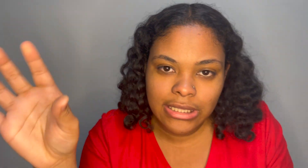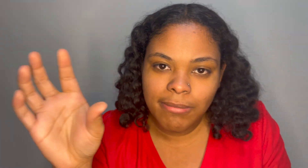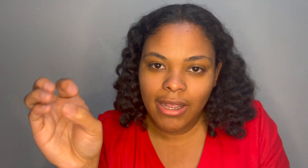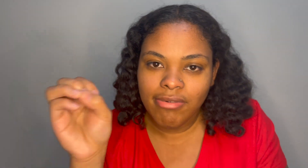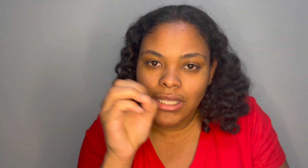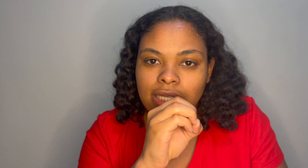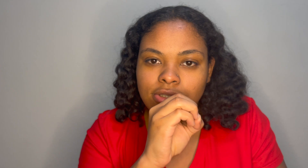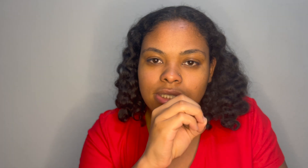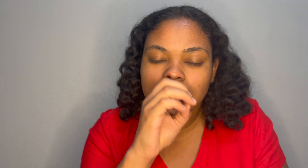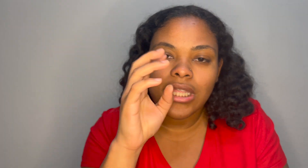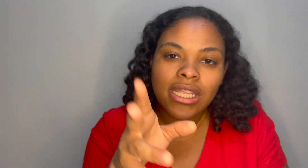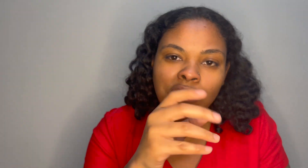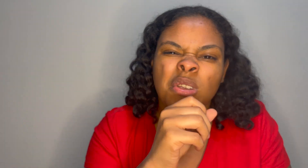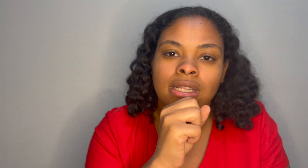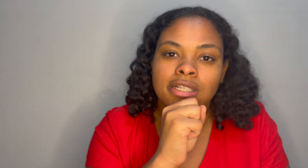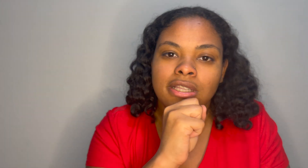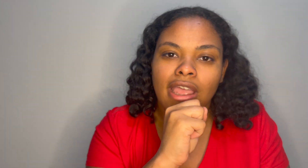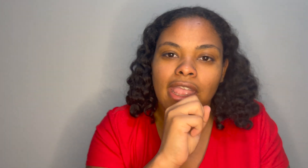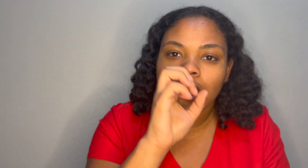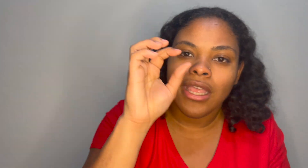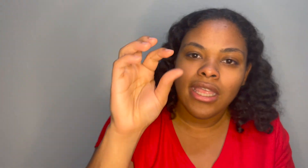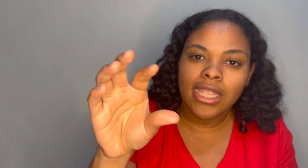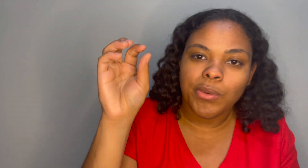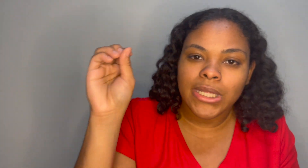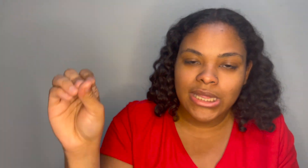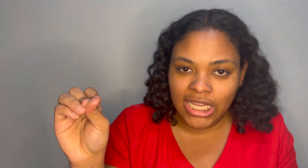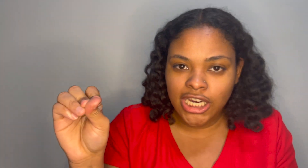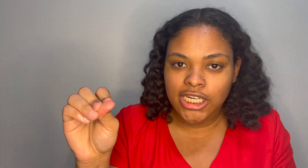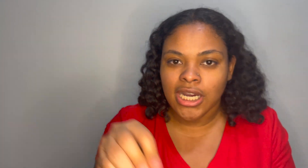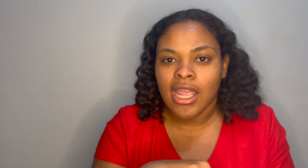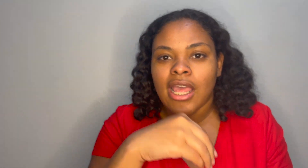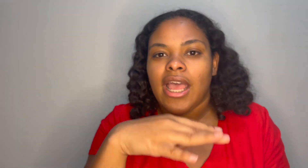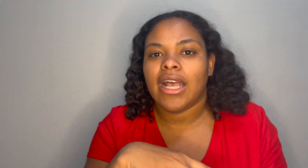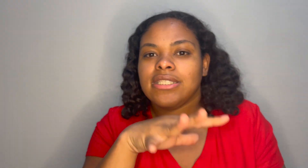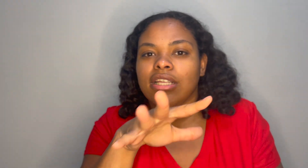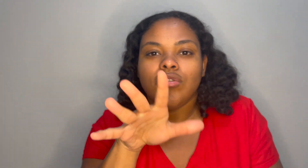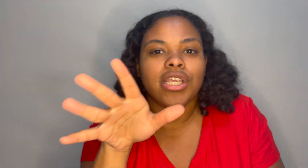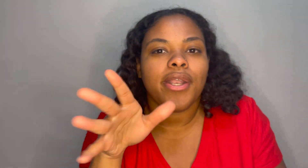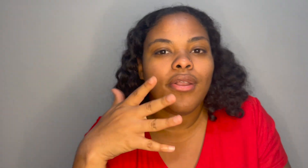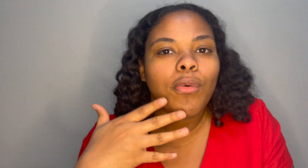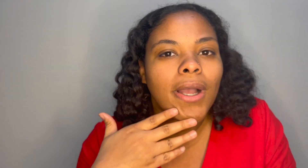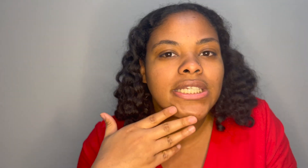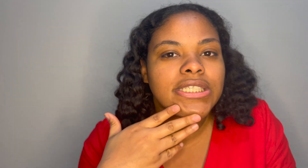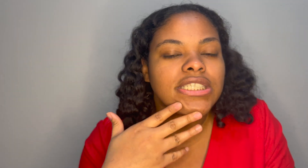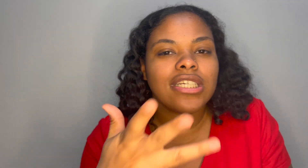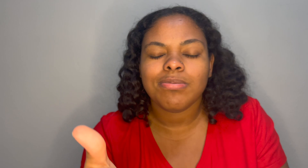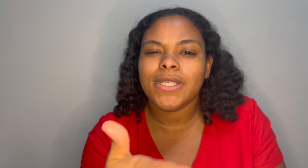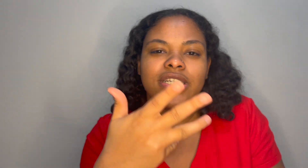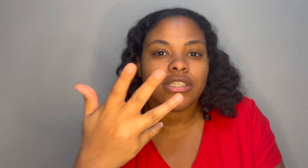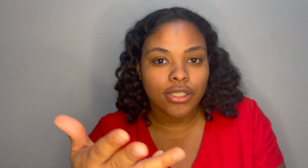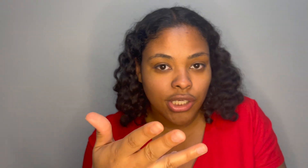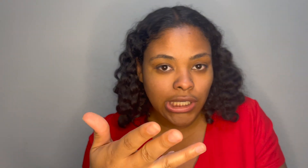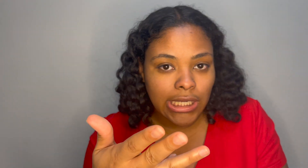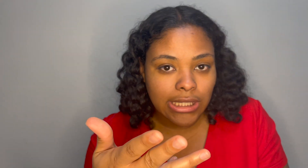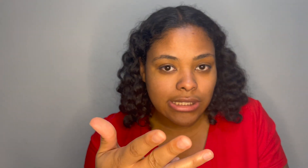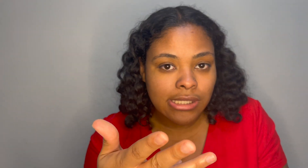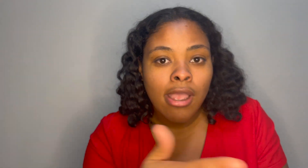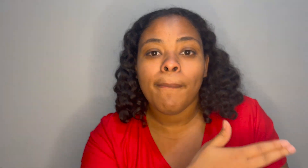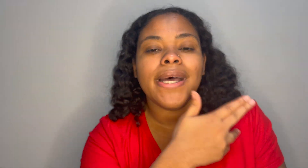them having interest then you can like here and there ask little tiny questions just because you're curious but